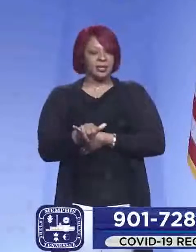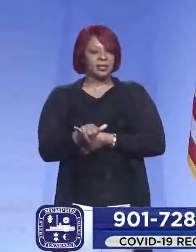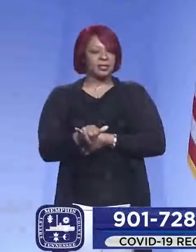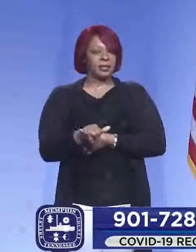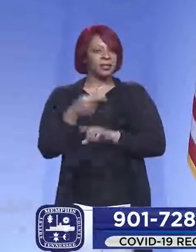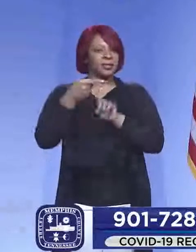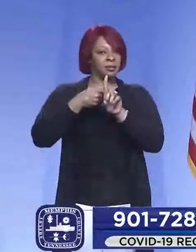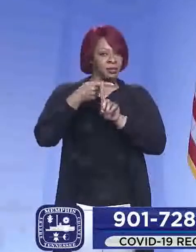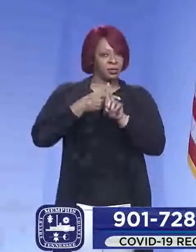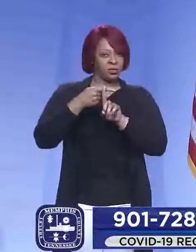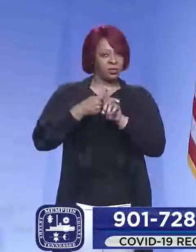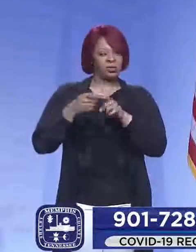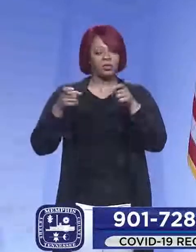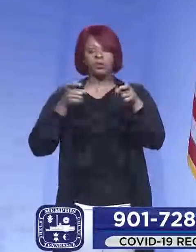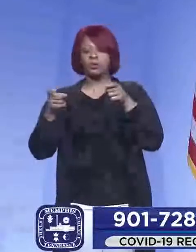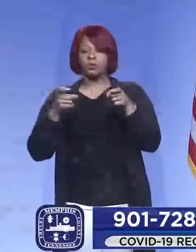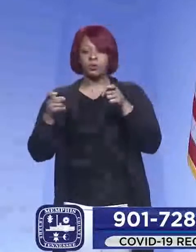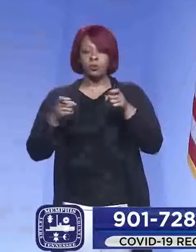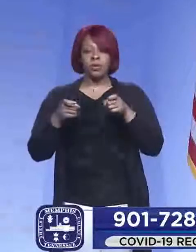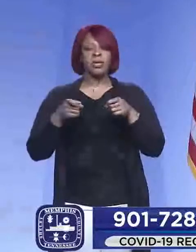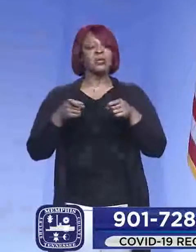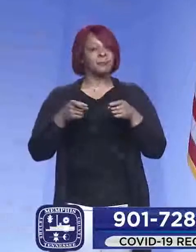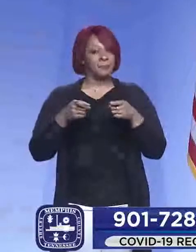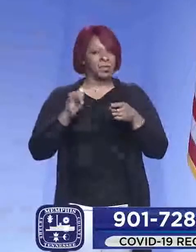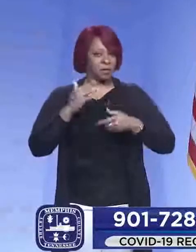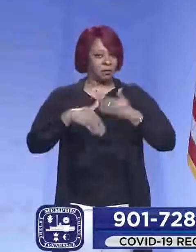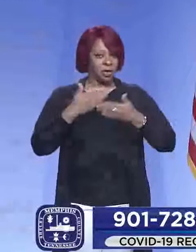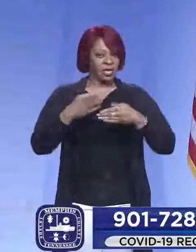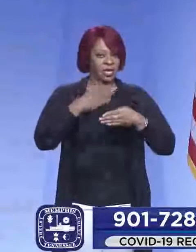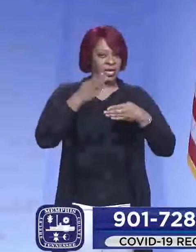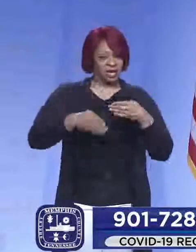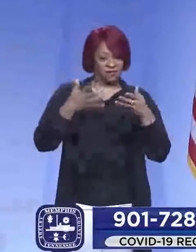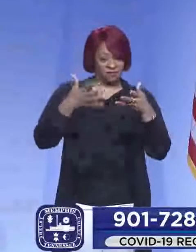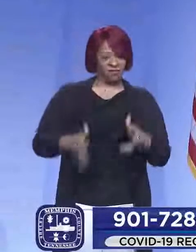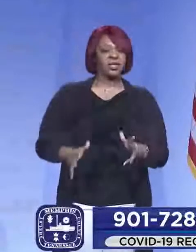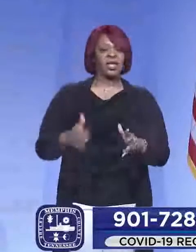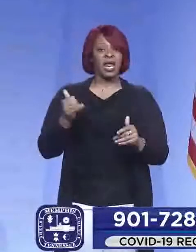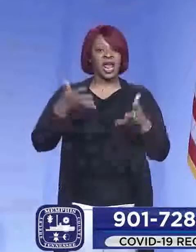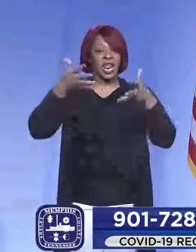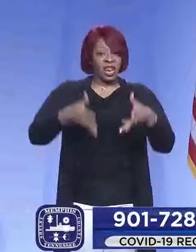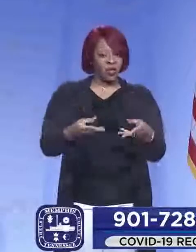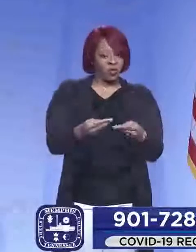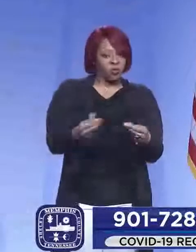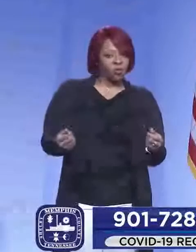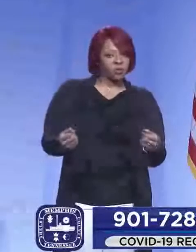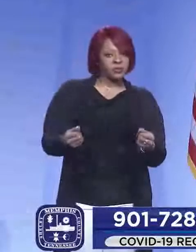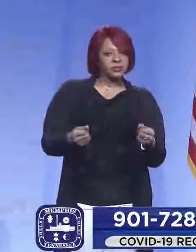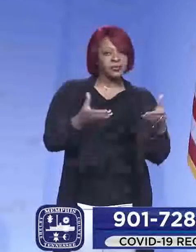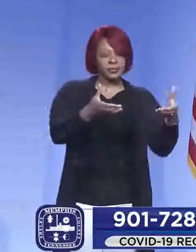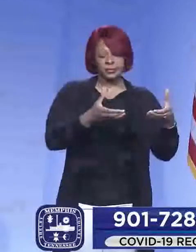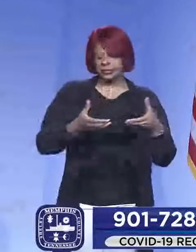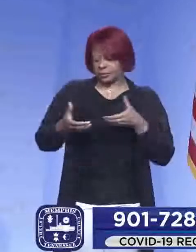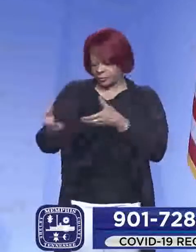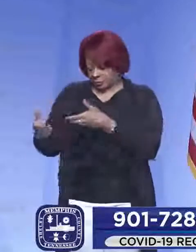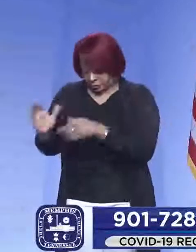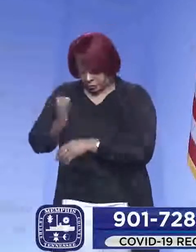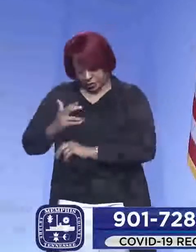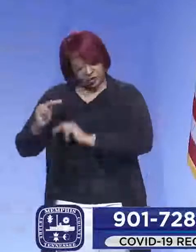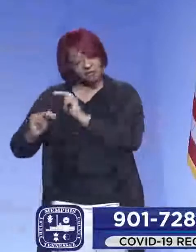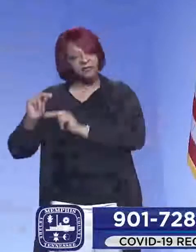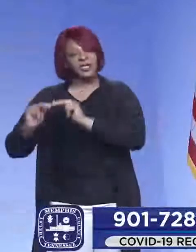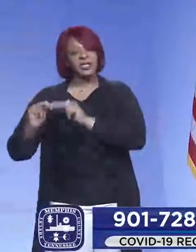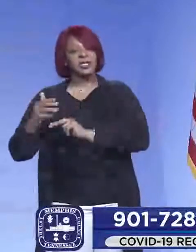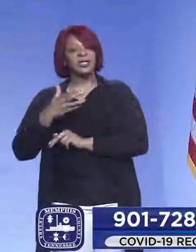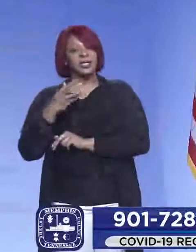uh, temperature and control. That's a manual process. And then at the end of the day, uh, any thaw doses come back, uh, to our facility,